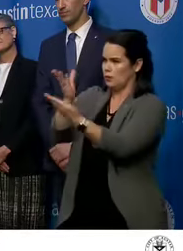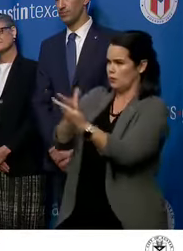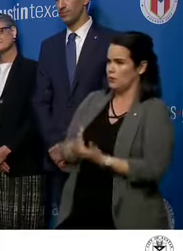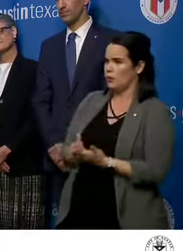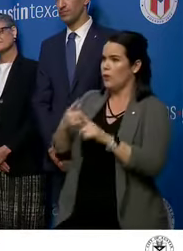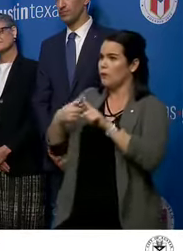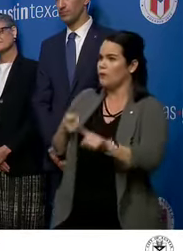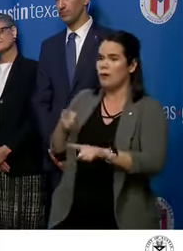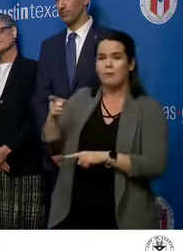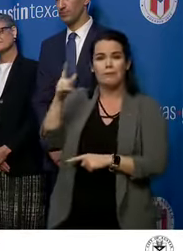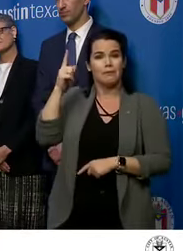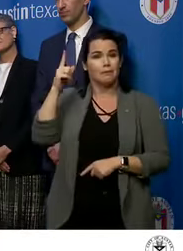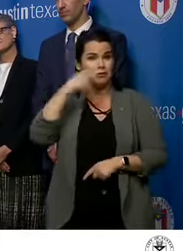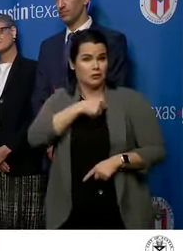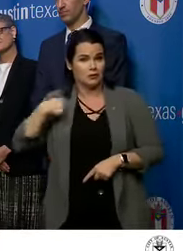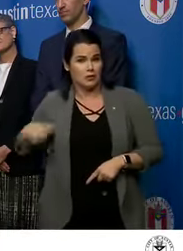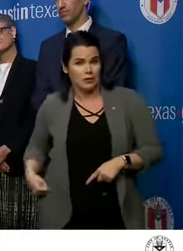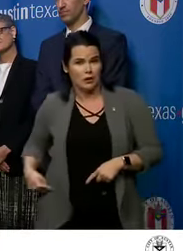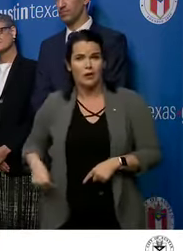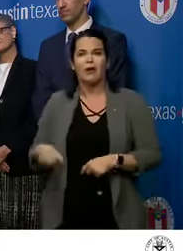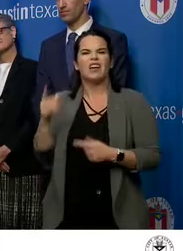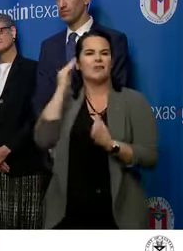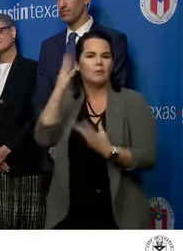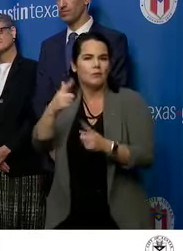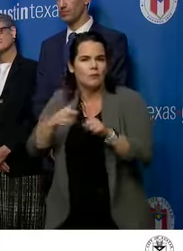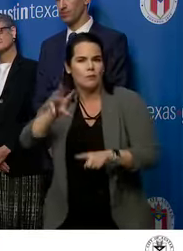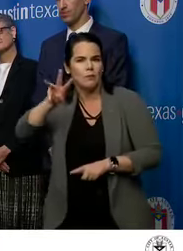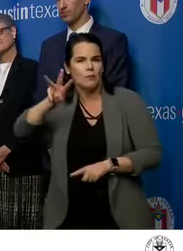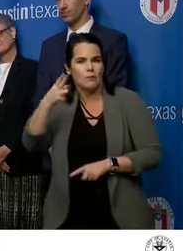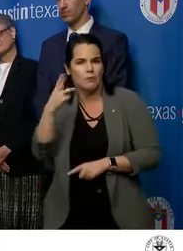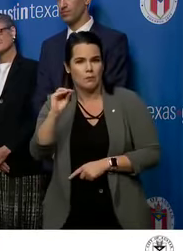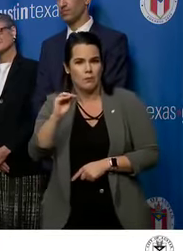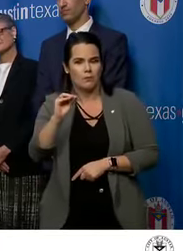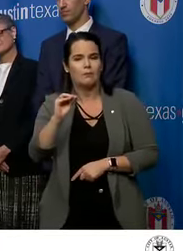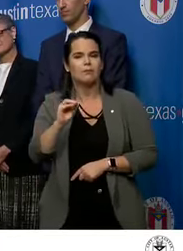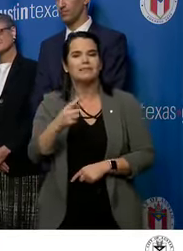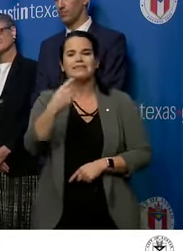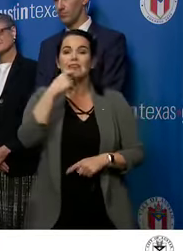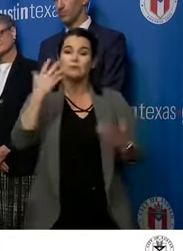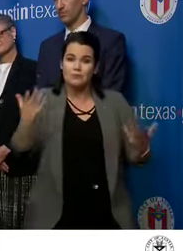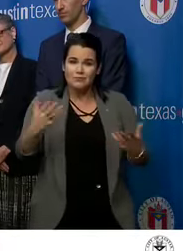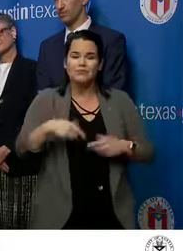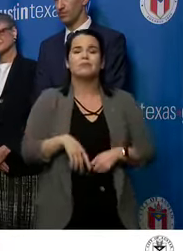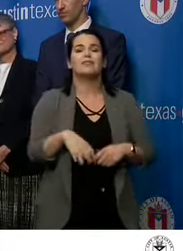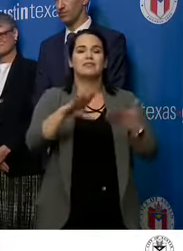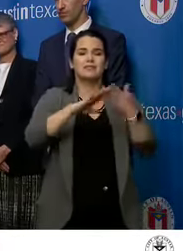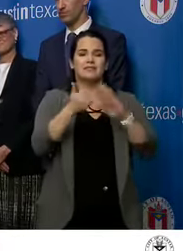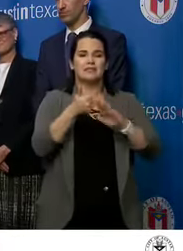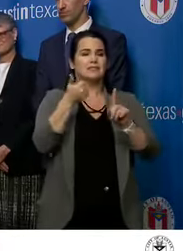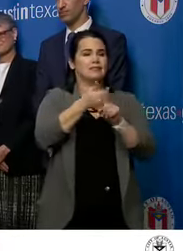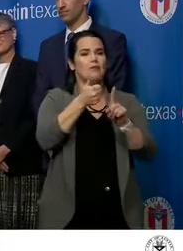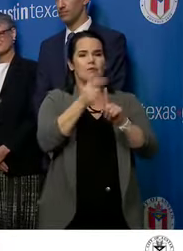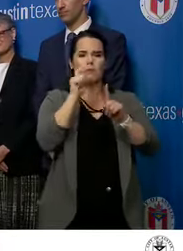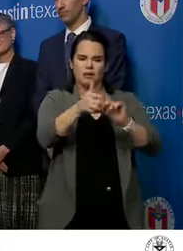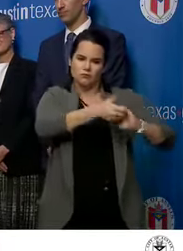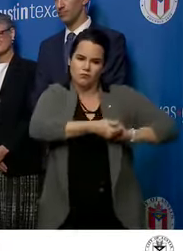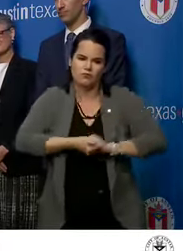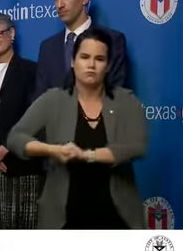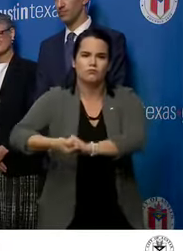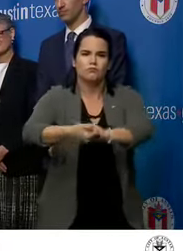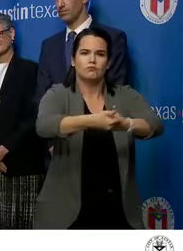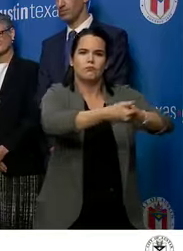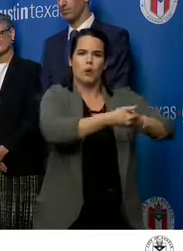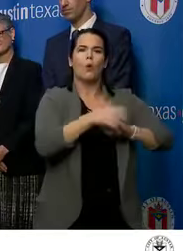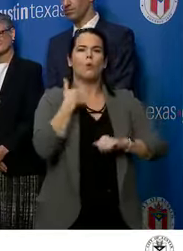the WHO, tells us that an all-government, all-community effort is what's necessary for us to respond and combat